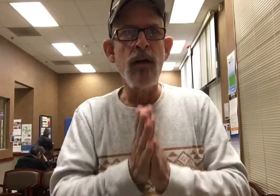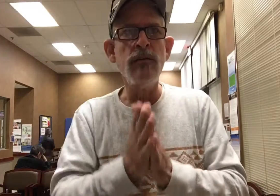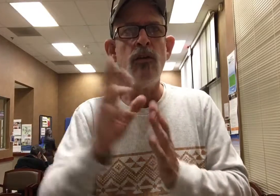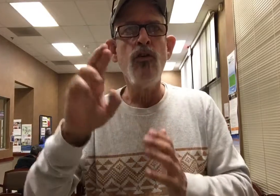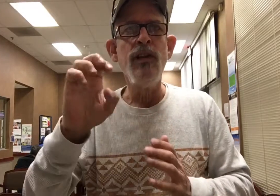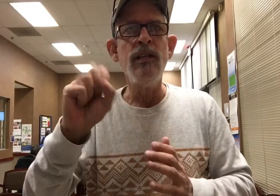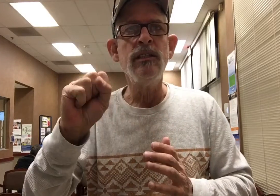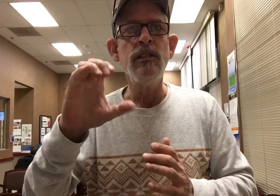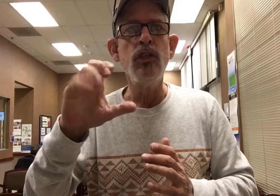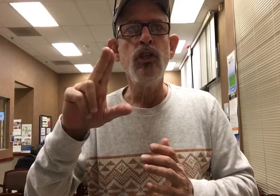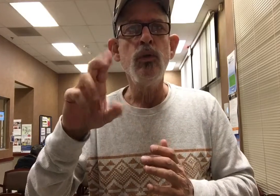Dives.